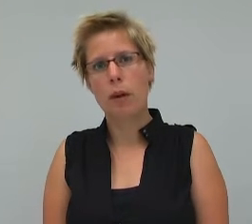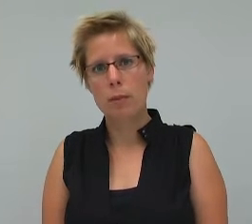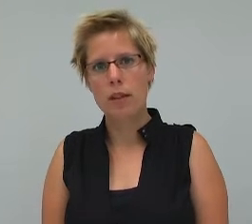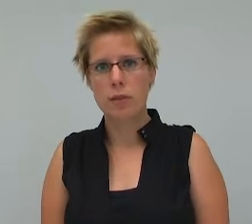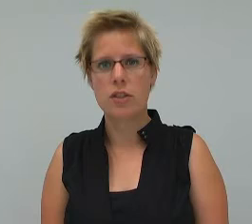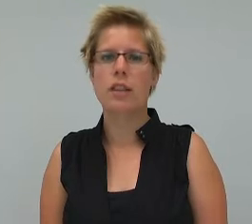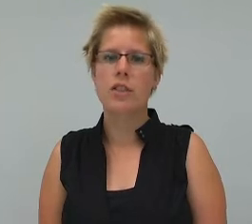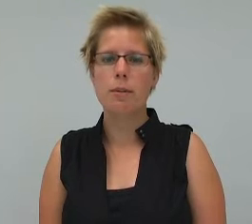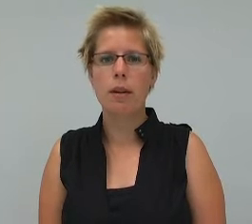parliament, of the second chamber,